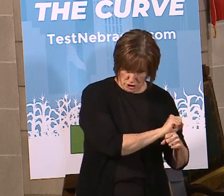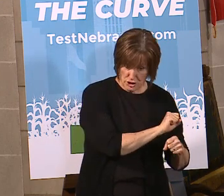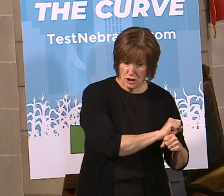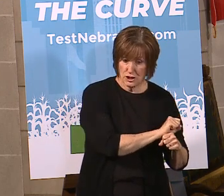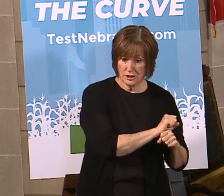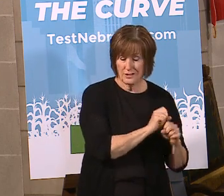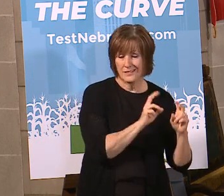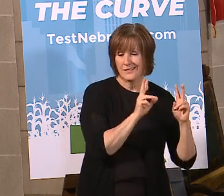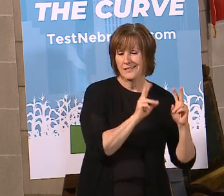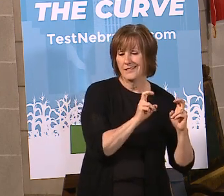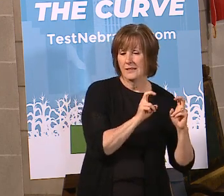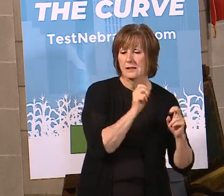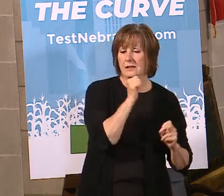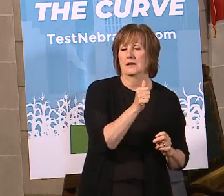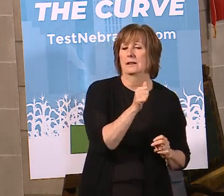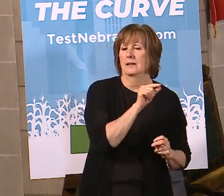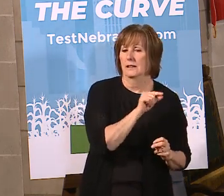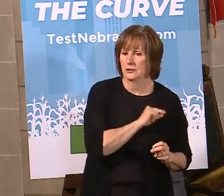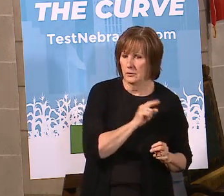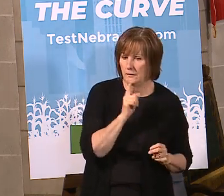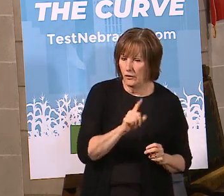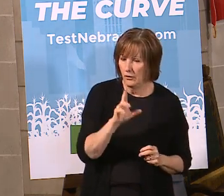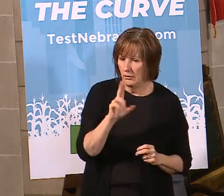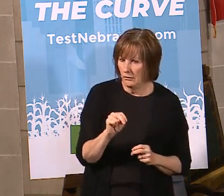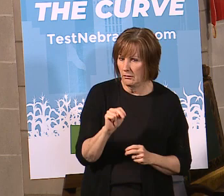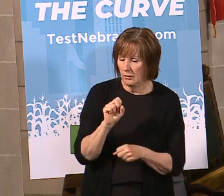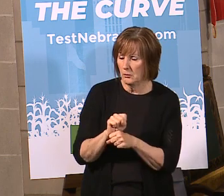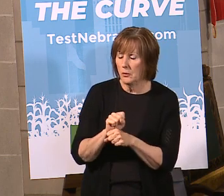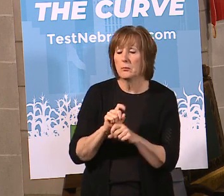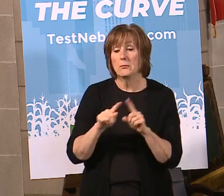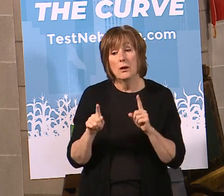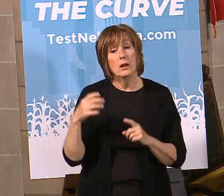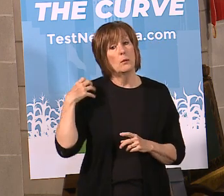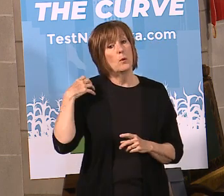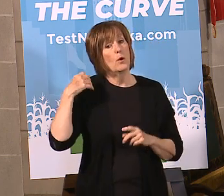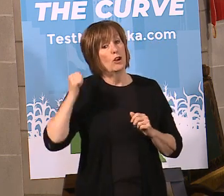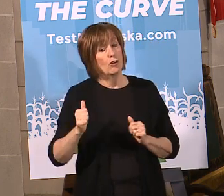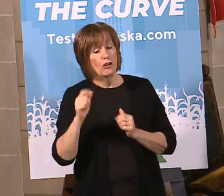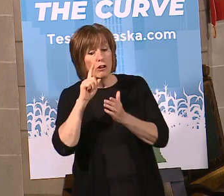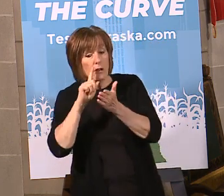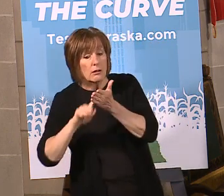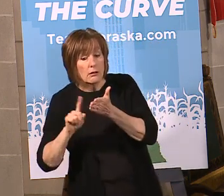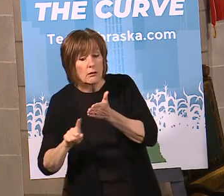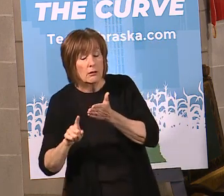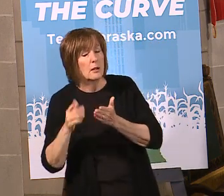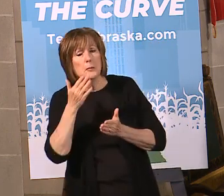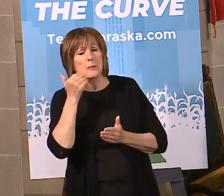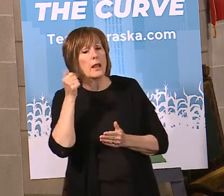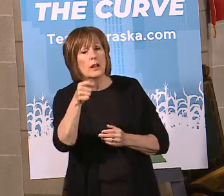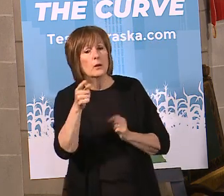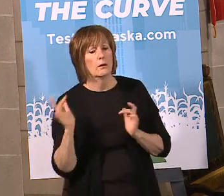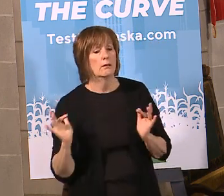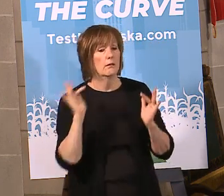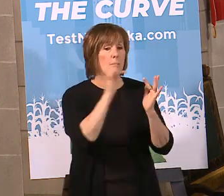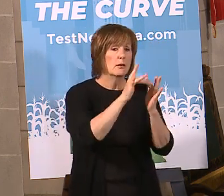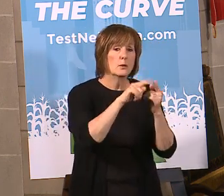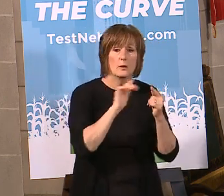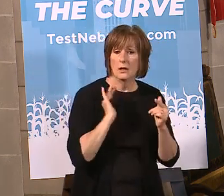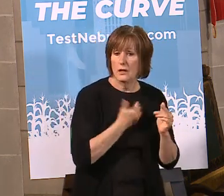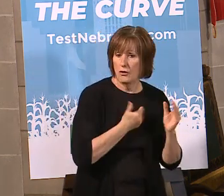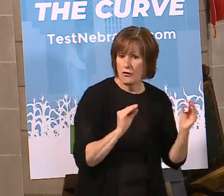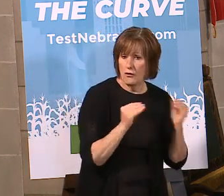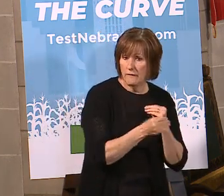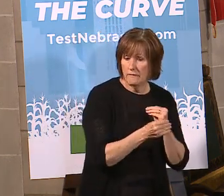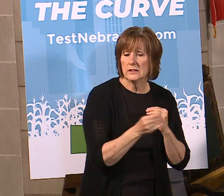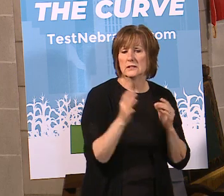technically eligible for the unemployment. However, one of the things that the employer could explore, and I'd ask you to reach out maybe to our office. We can